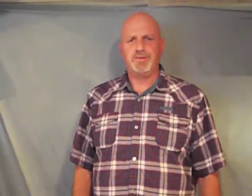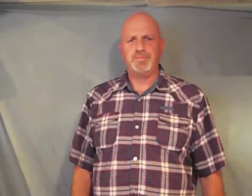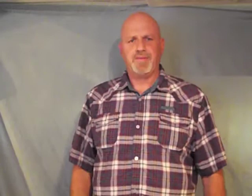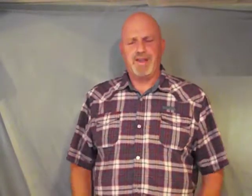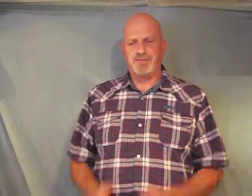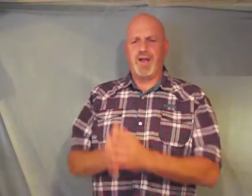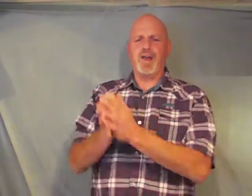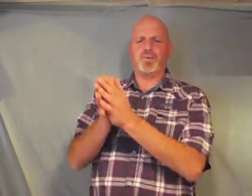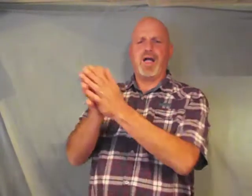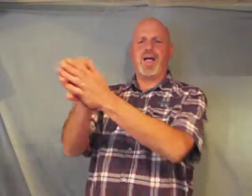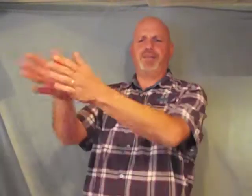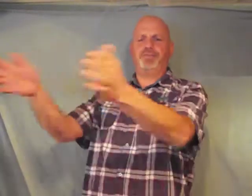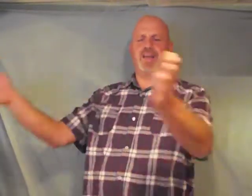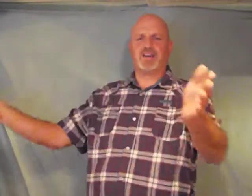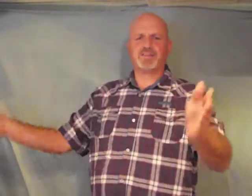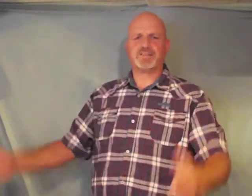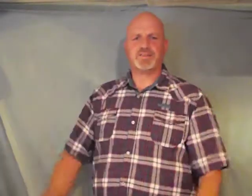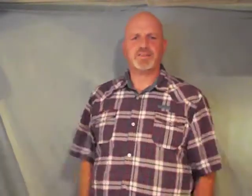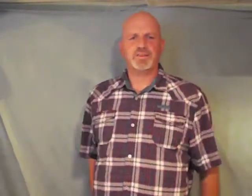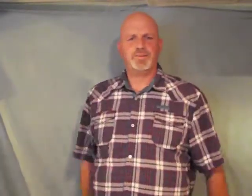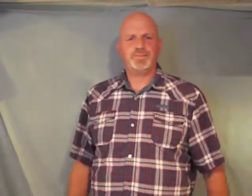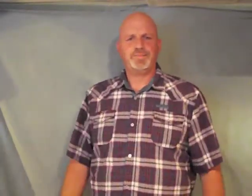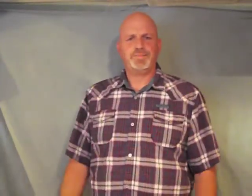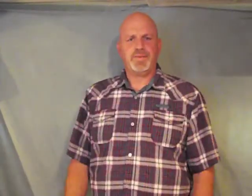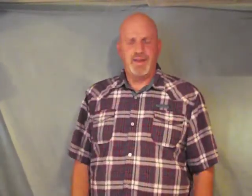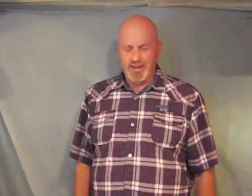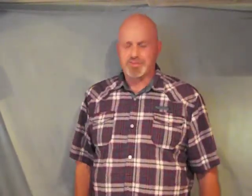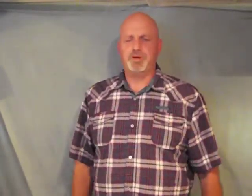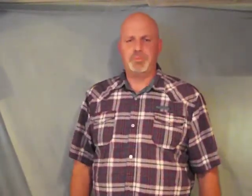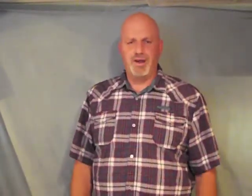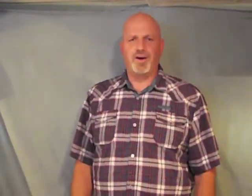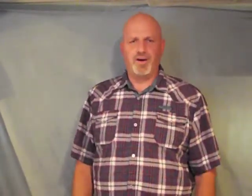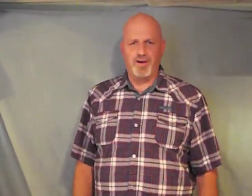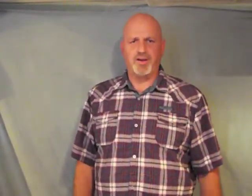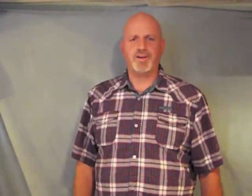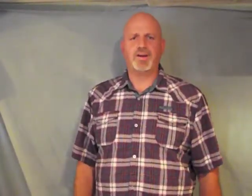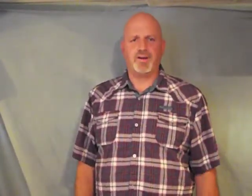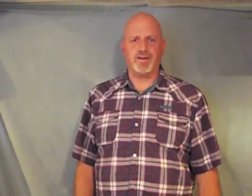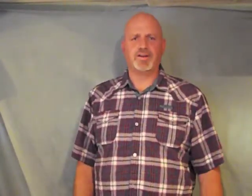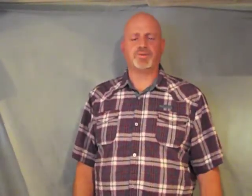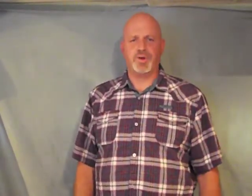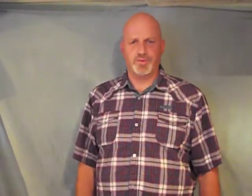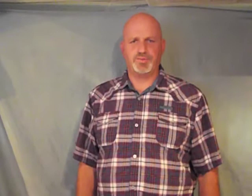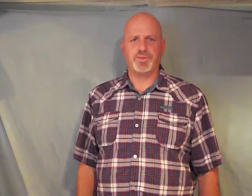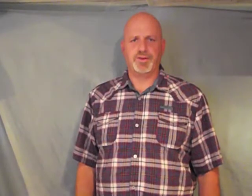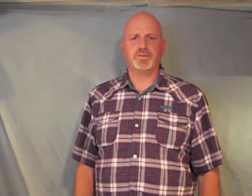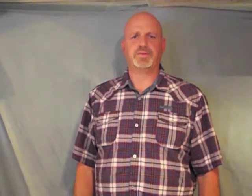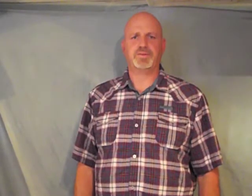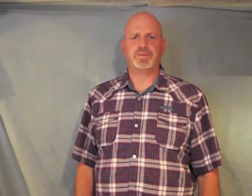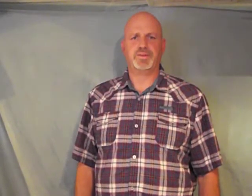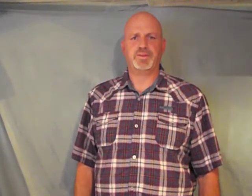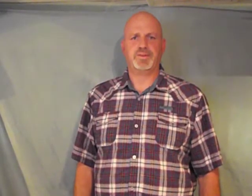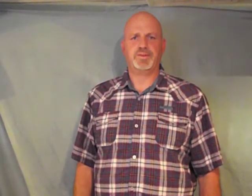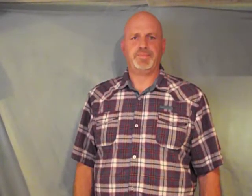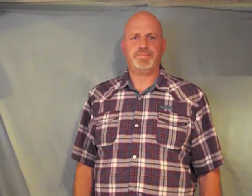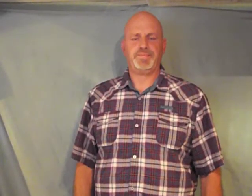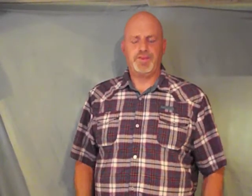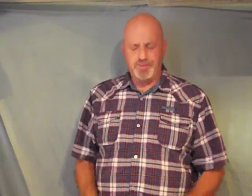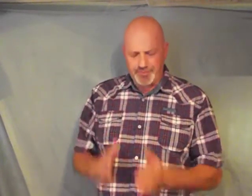and trying to ride the fence it's going to be a hard hard road for you you've